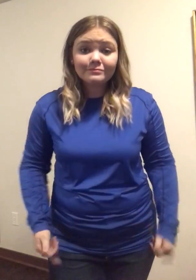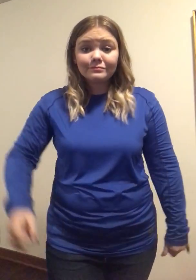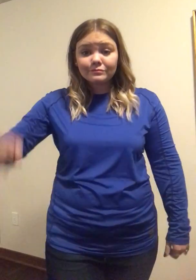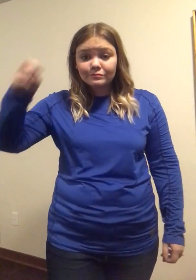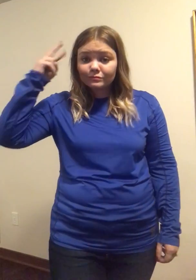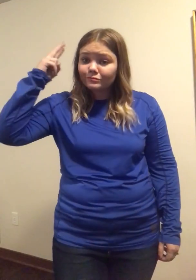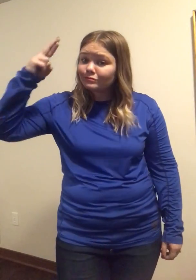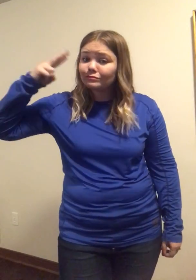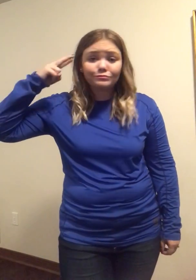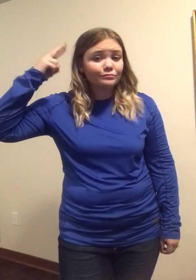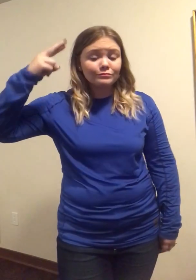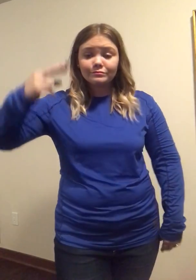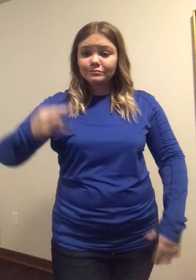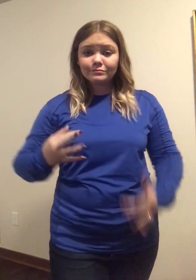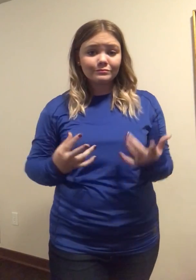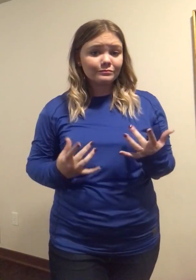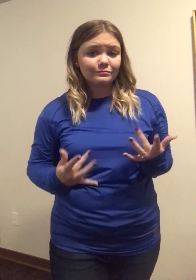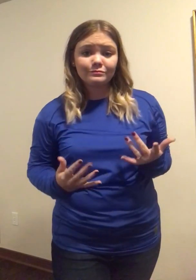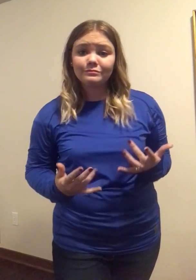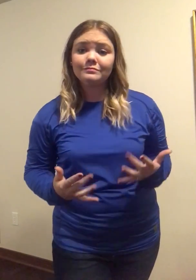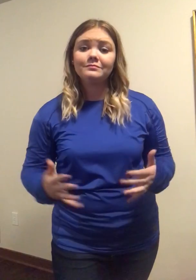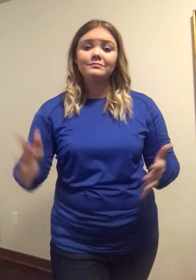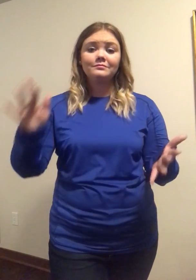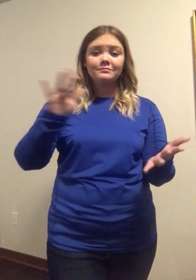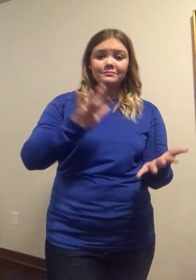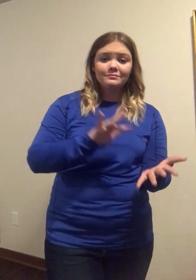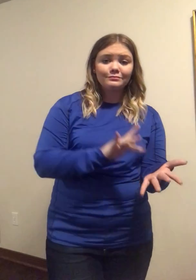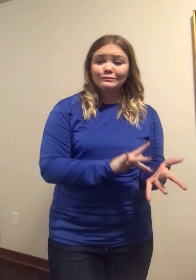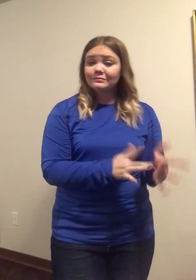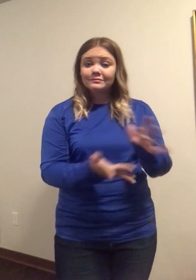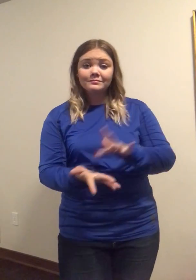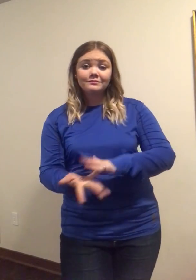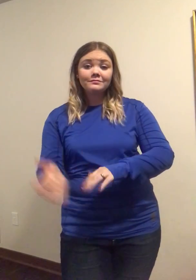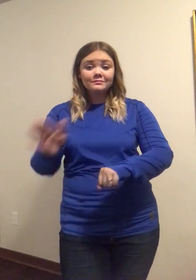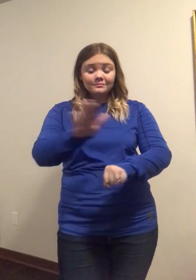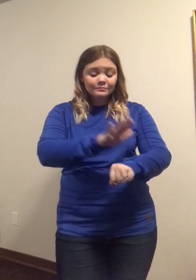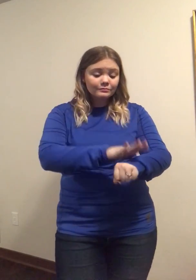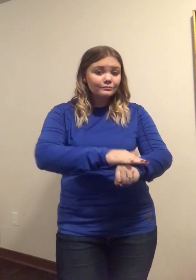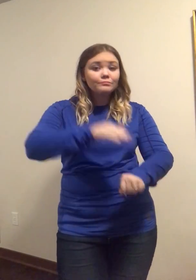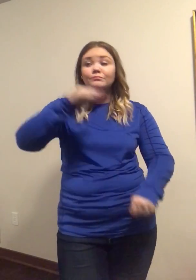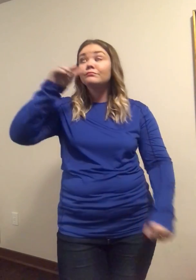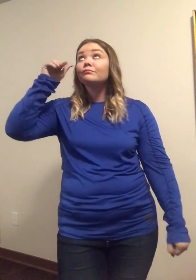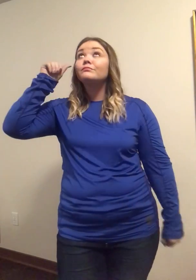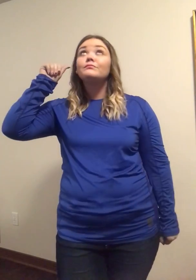there's no reason to wait. Jesus is calling.